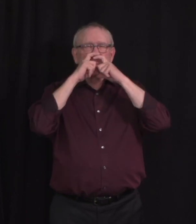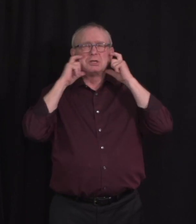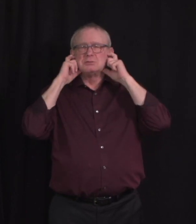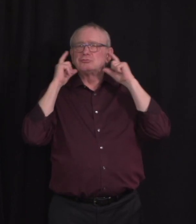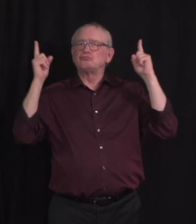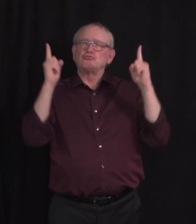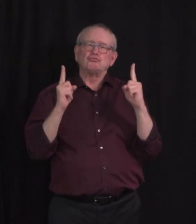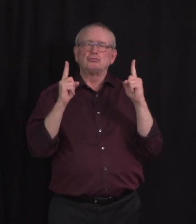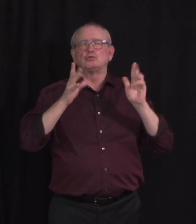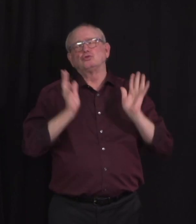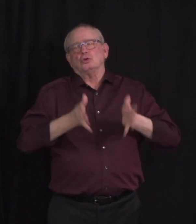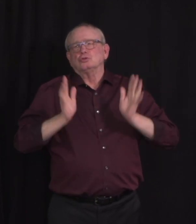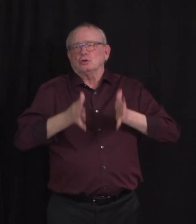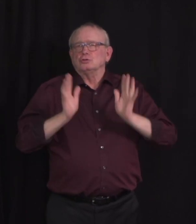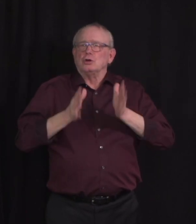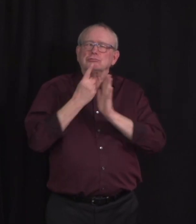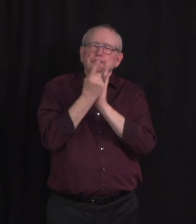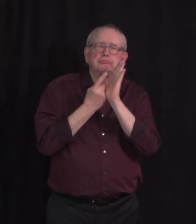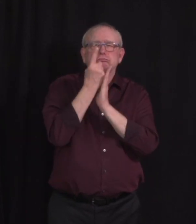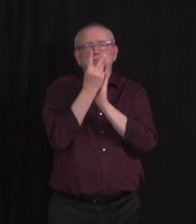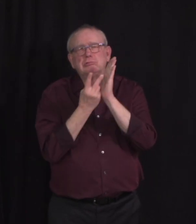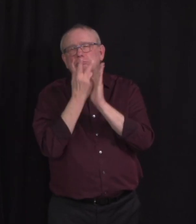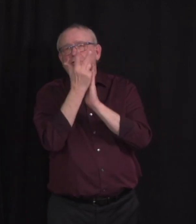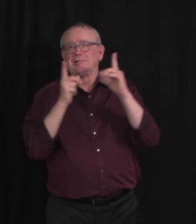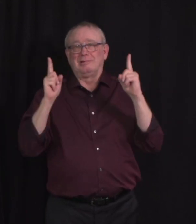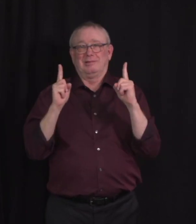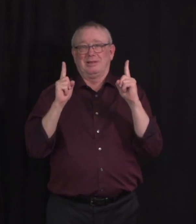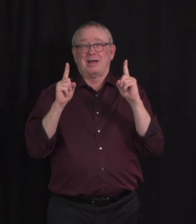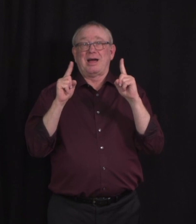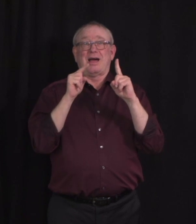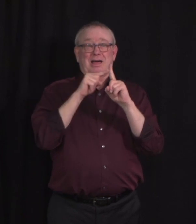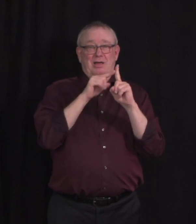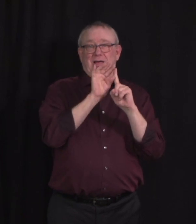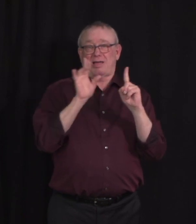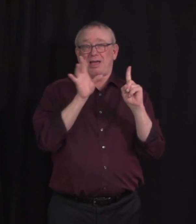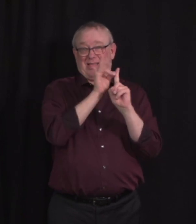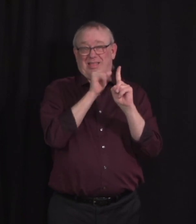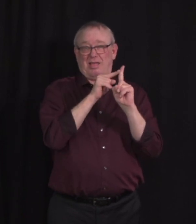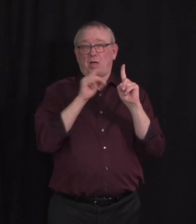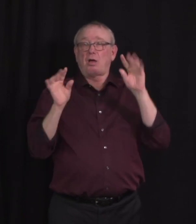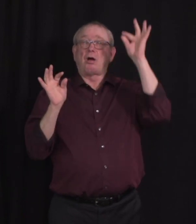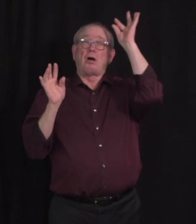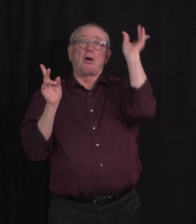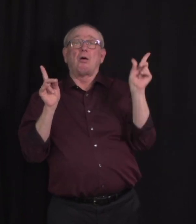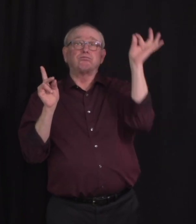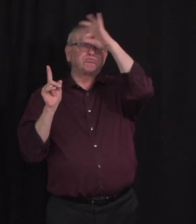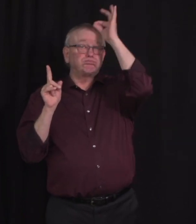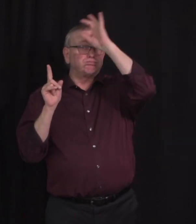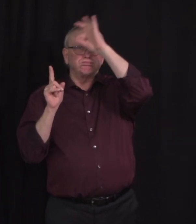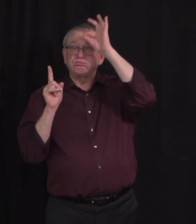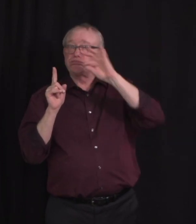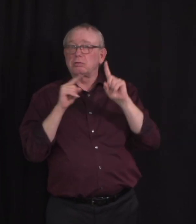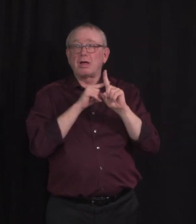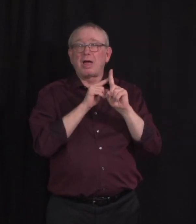hours. During that visit, Person A becomes infected with a variant of concern but is not aware. A few days later,